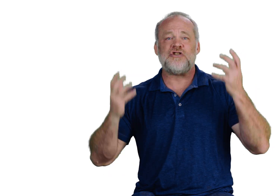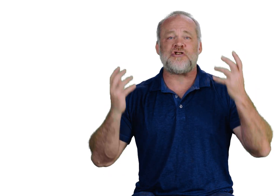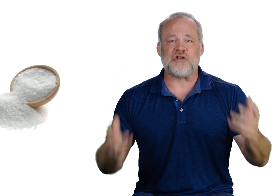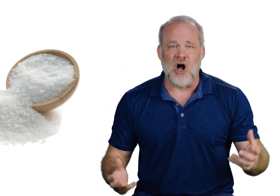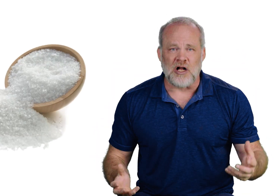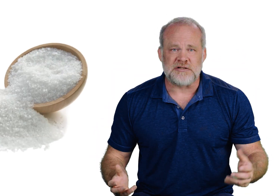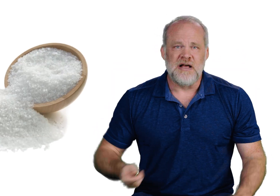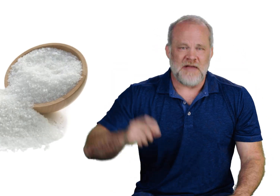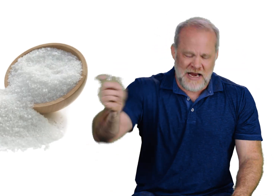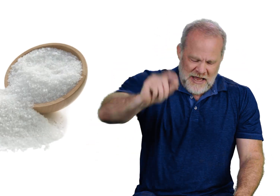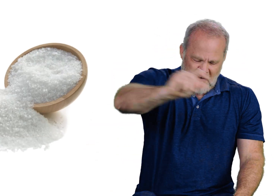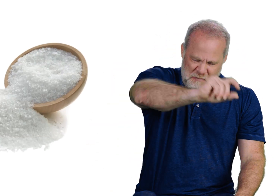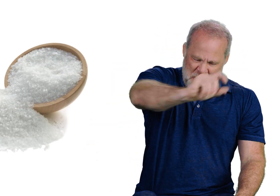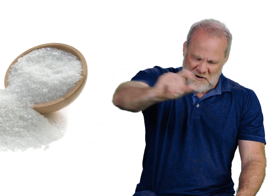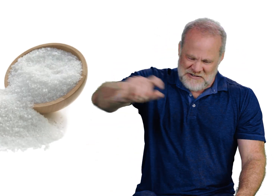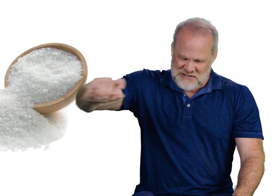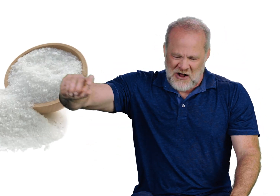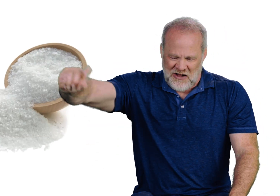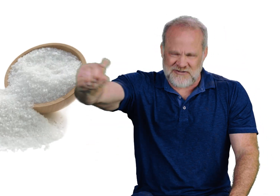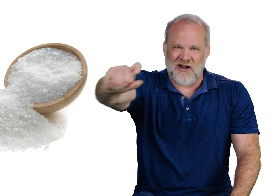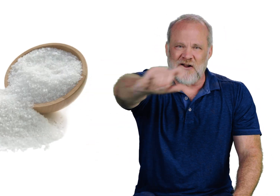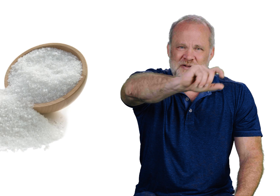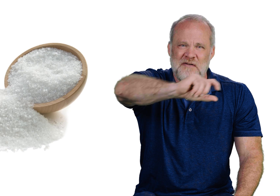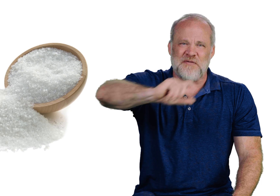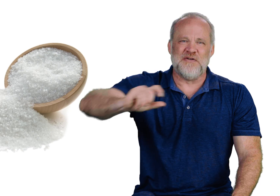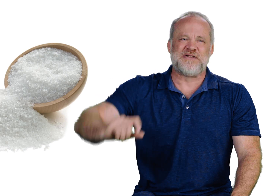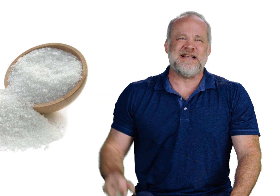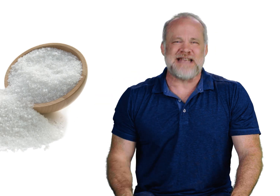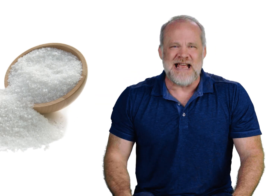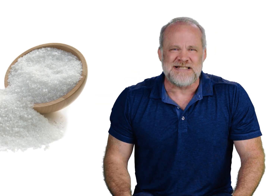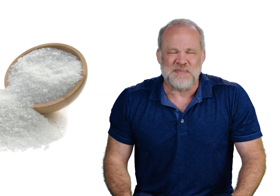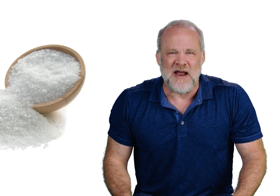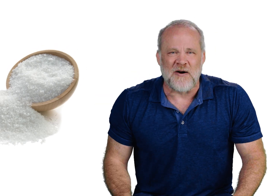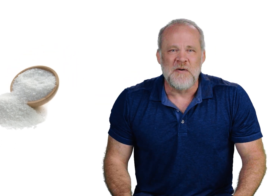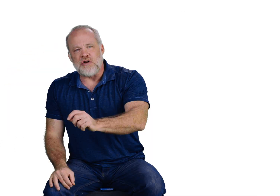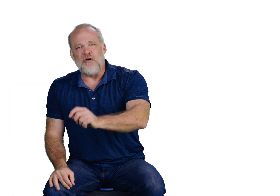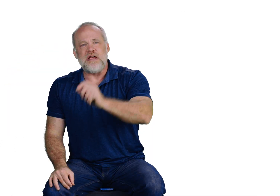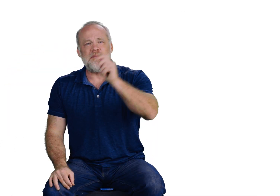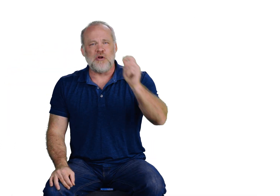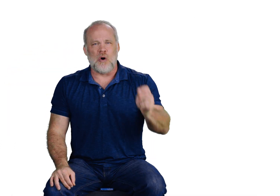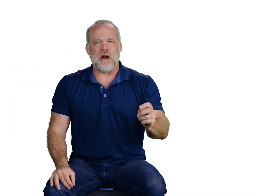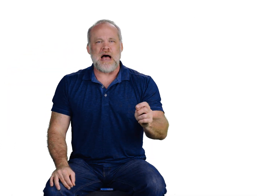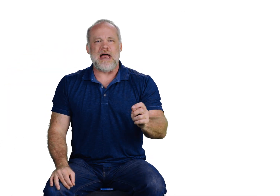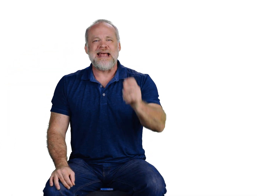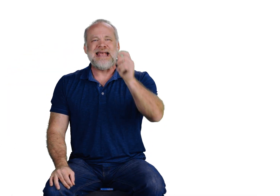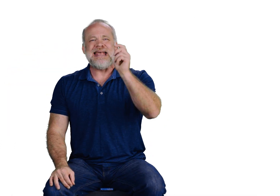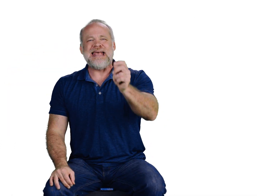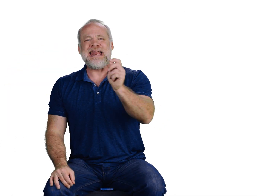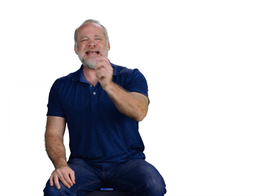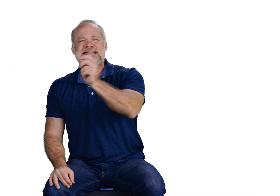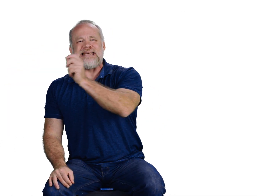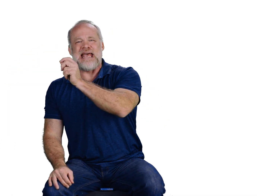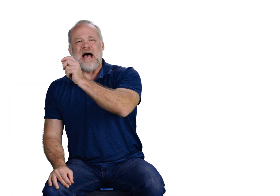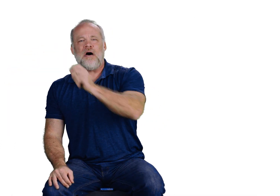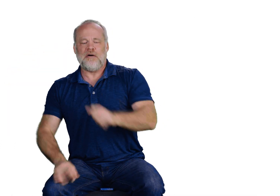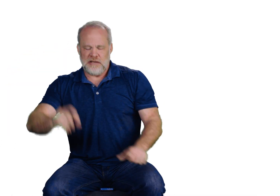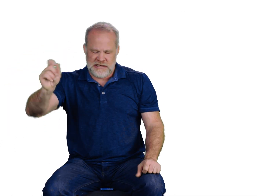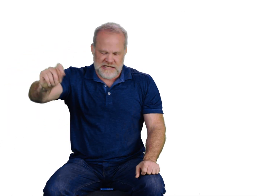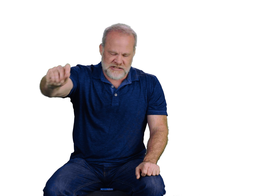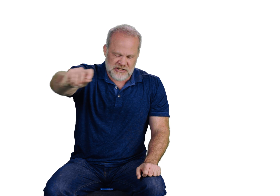Salt. They love pouring salt all over their food so it tastes better. Sodium chloride, NaCl, is